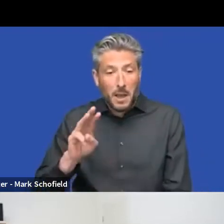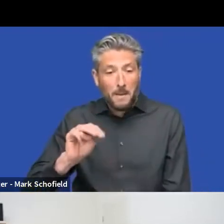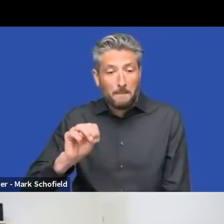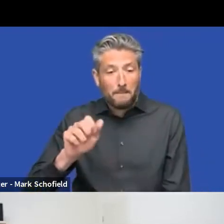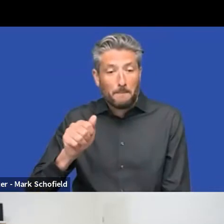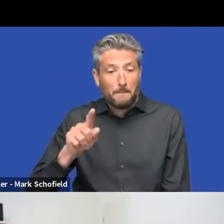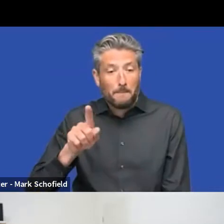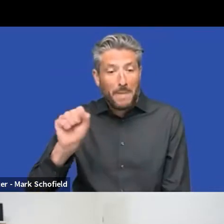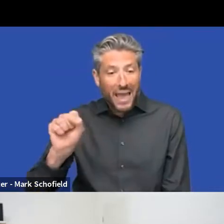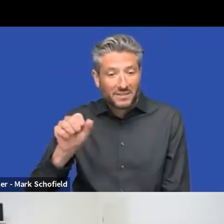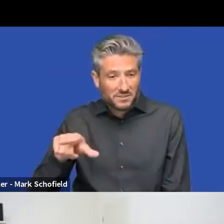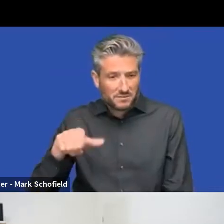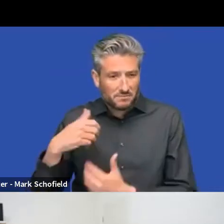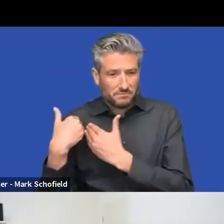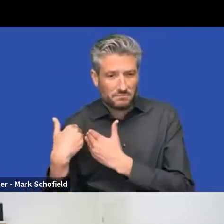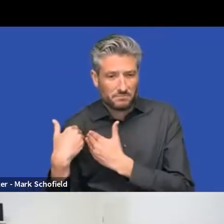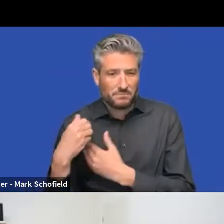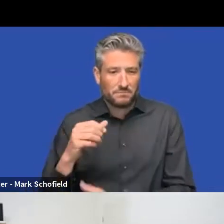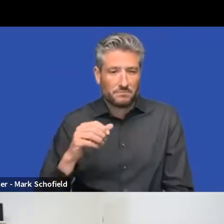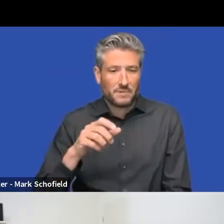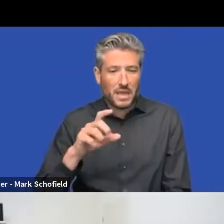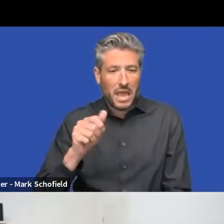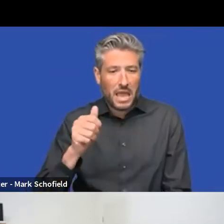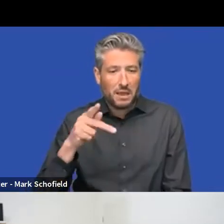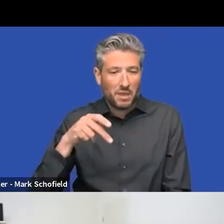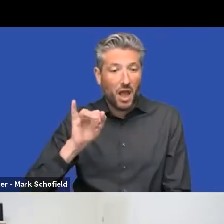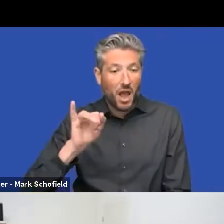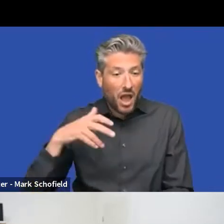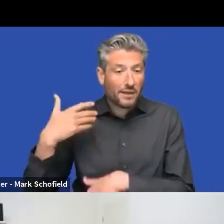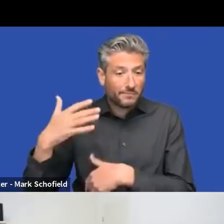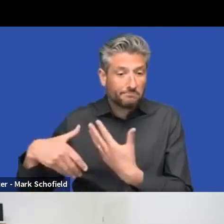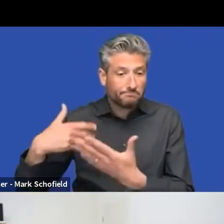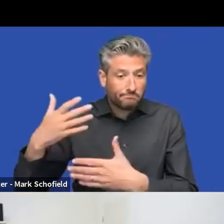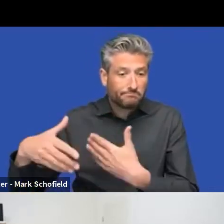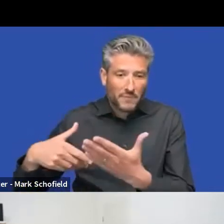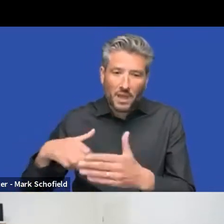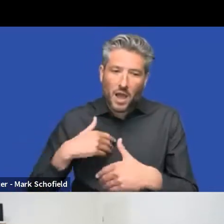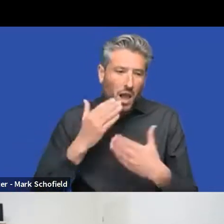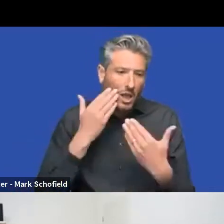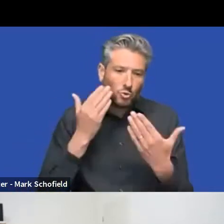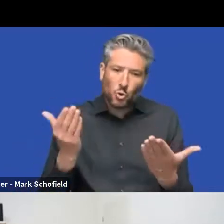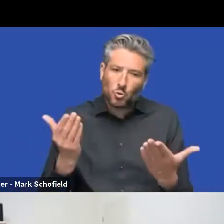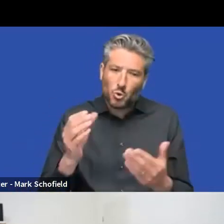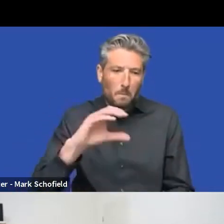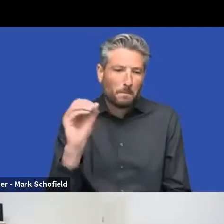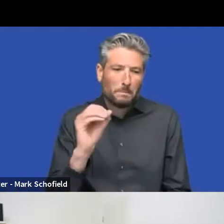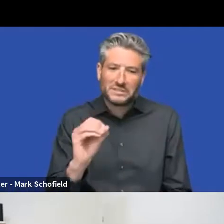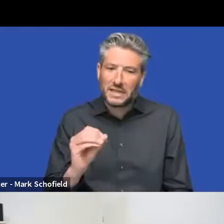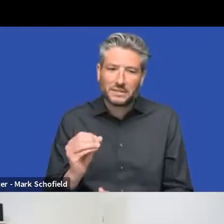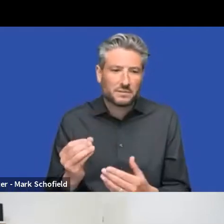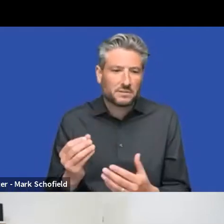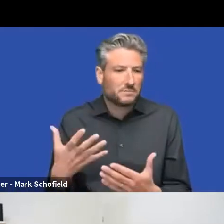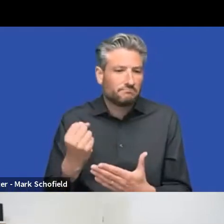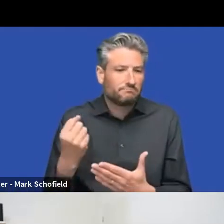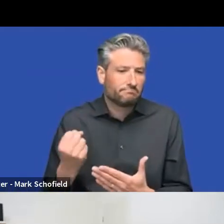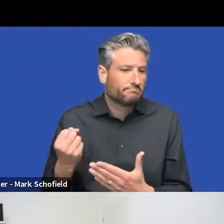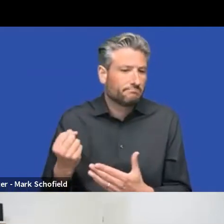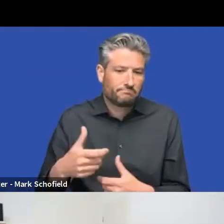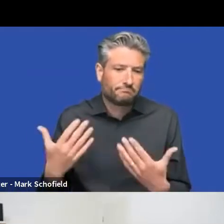how that's going, but, uh, it's, uh, it's going well. We've, we've had lots of talks internally and with, uh, partners and MVPs and community people